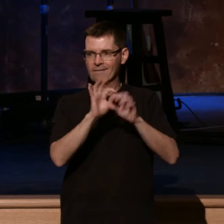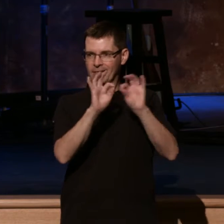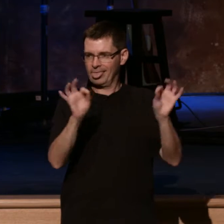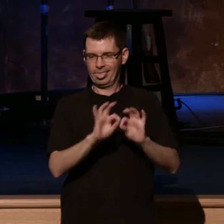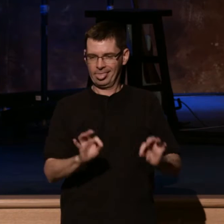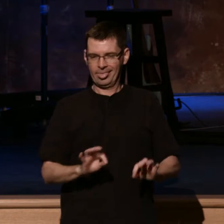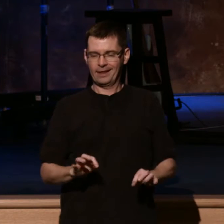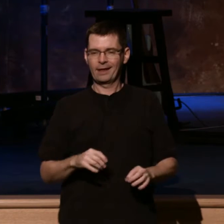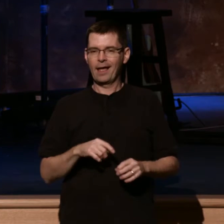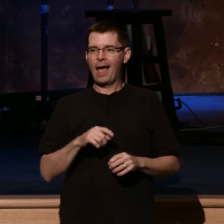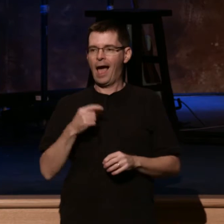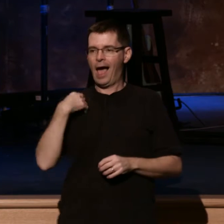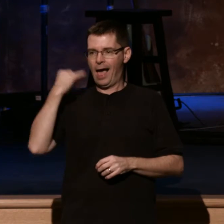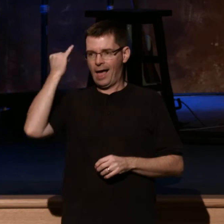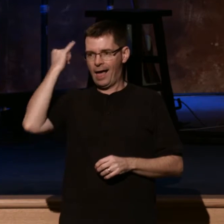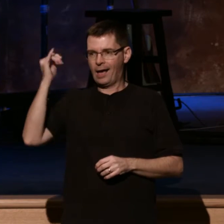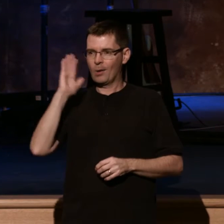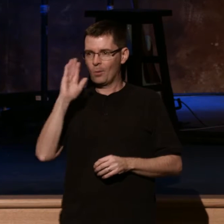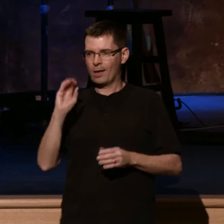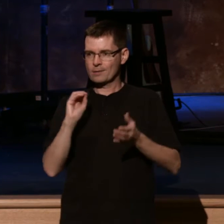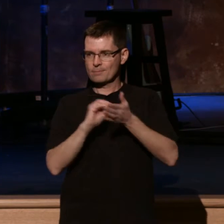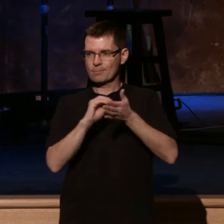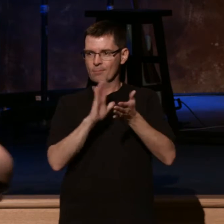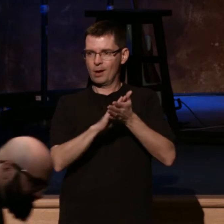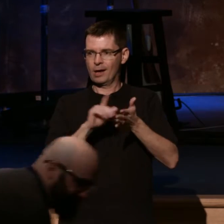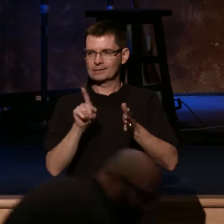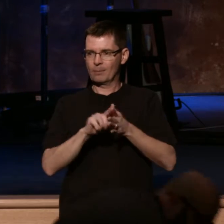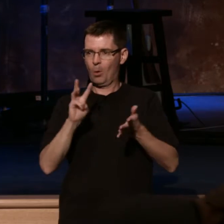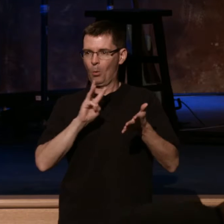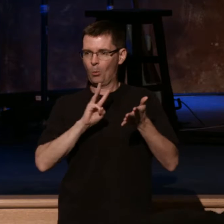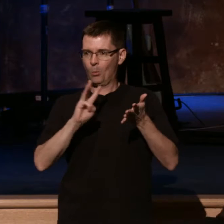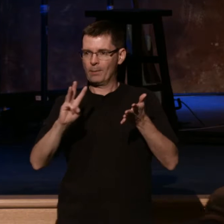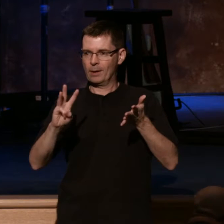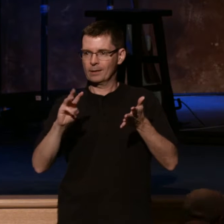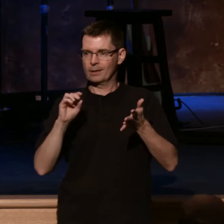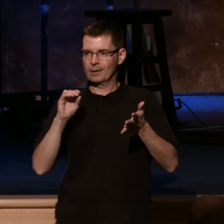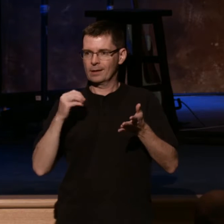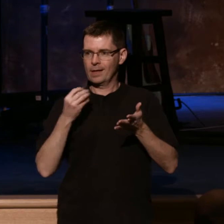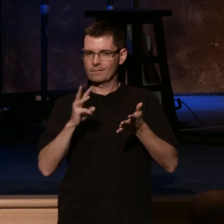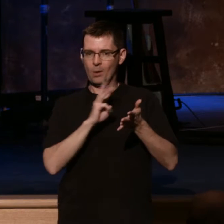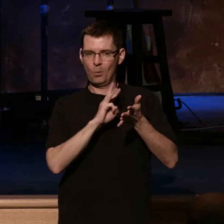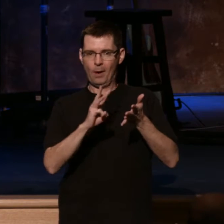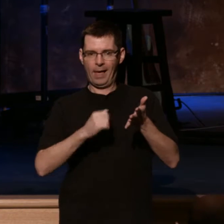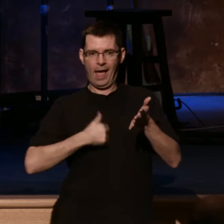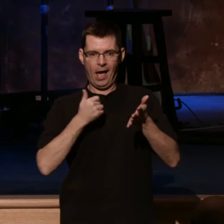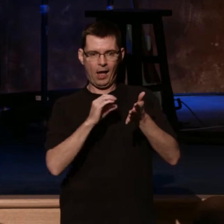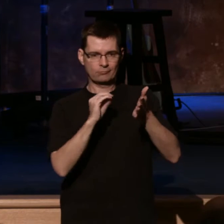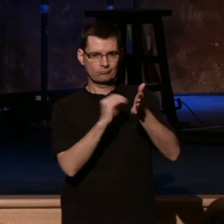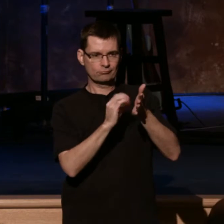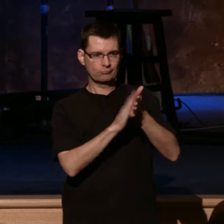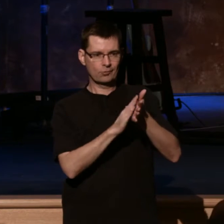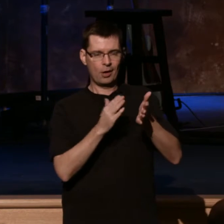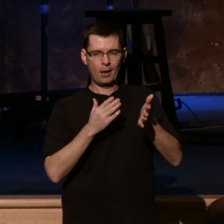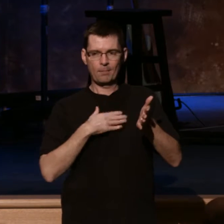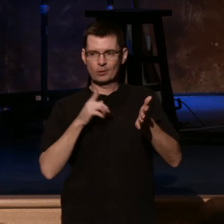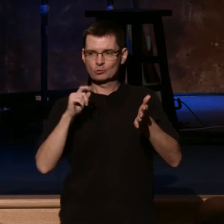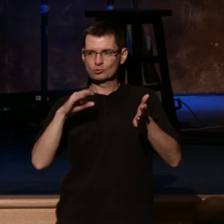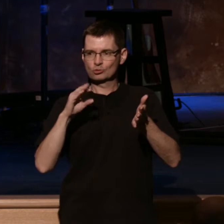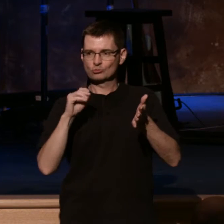Colorado, know, pull out your phone and you can have them all. In I figure by the time I die, we're going to have holograms. just push a button and up I come. Hey, welcome today, glad